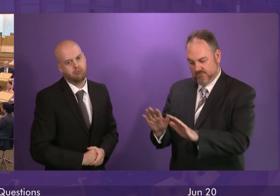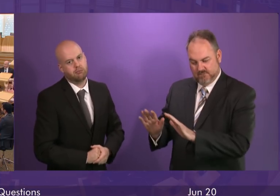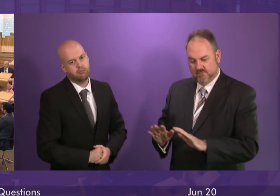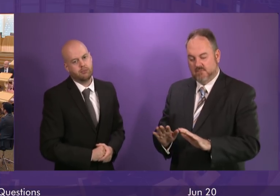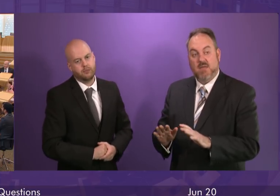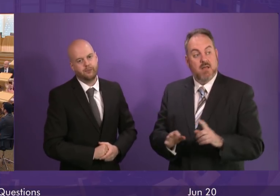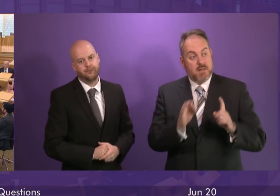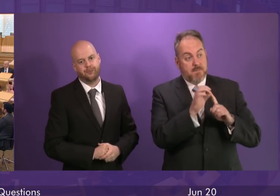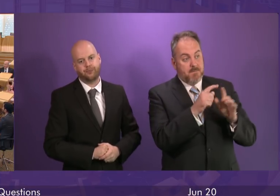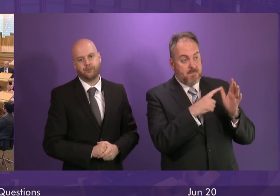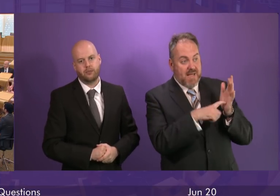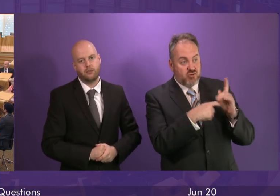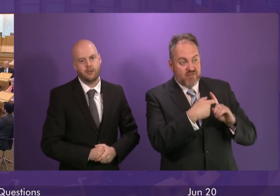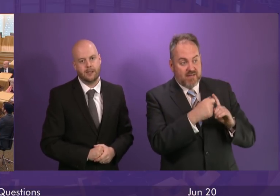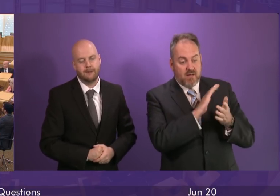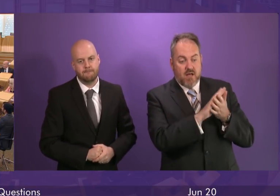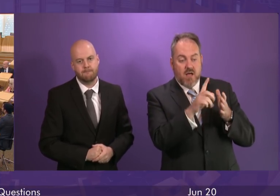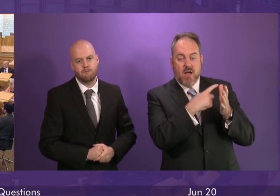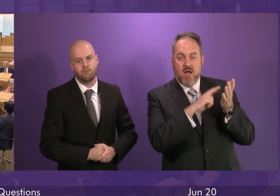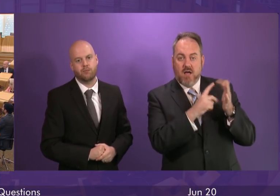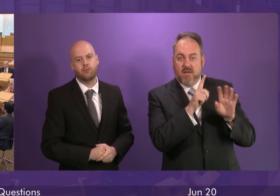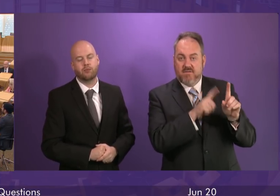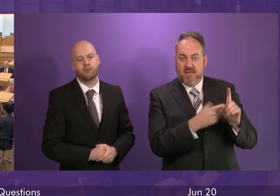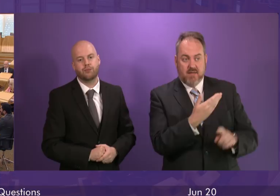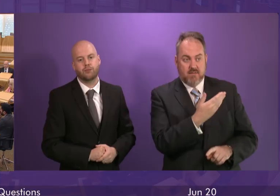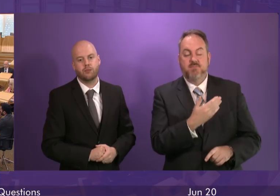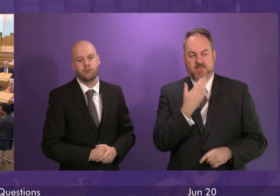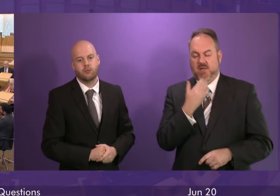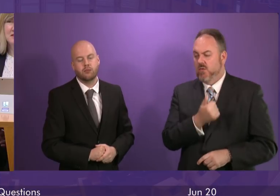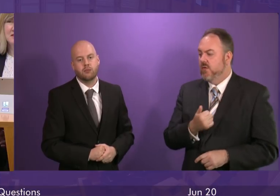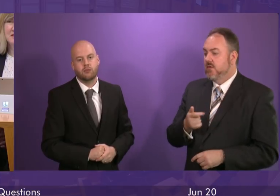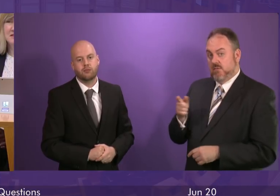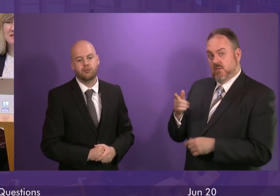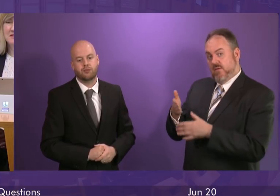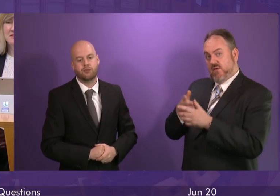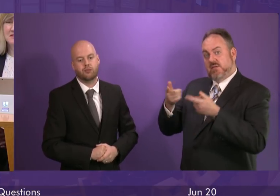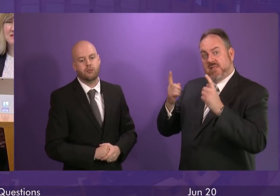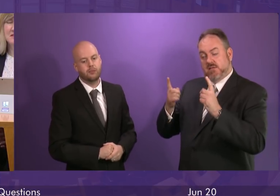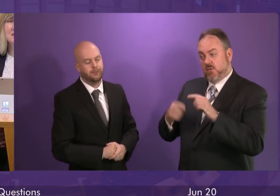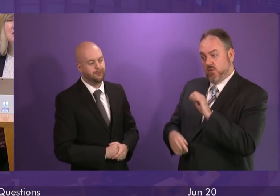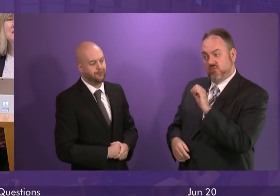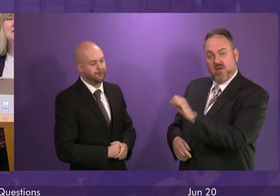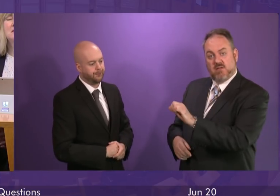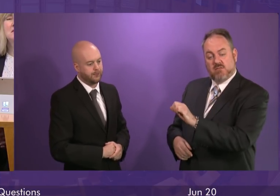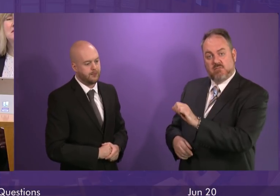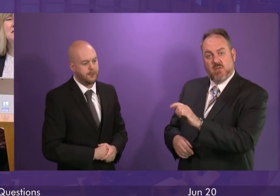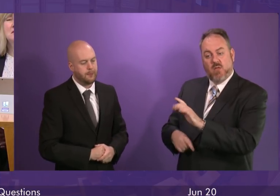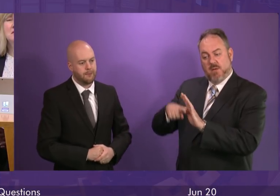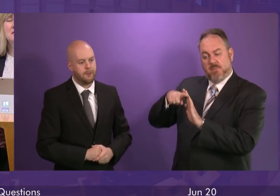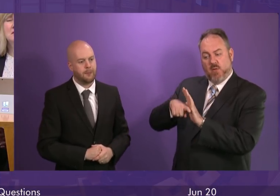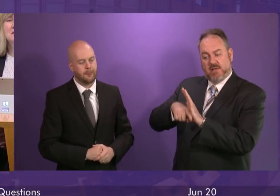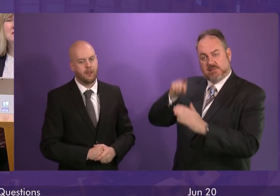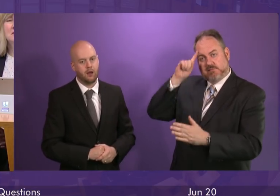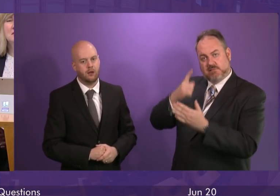Patrick Harvey. Thank you, the First Minister is right about those policy levers being at Westminster